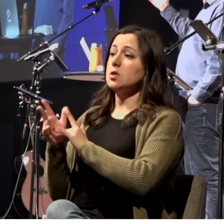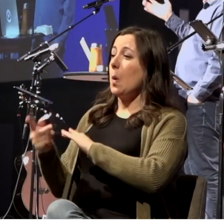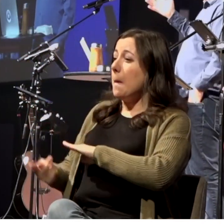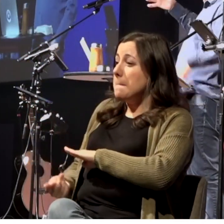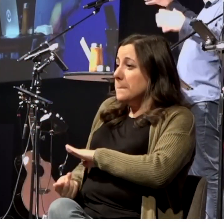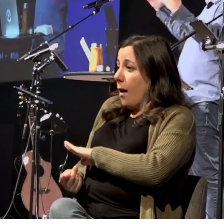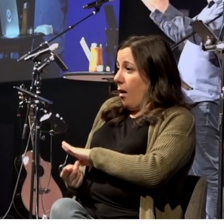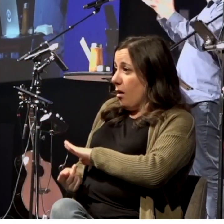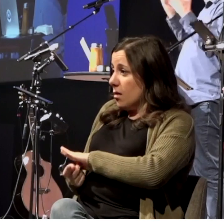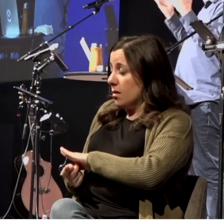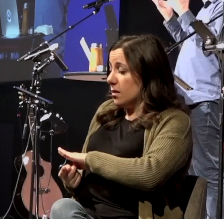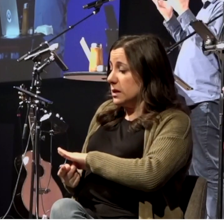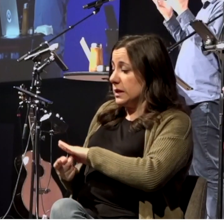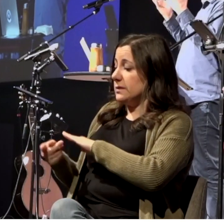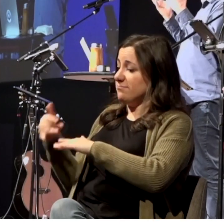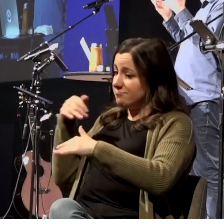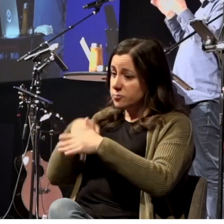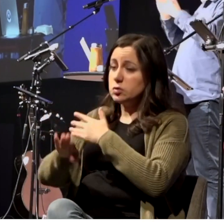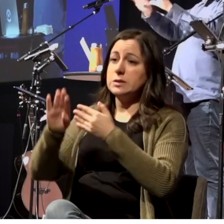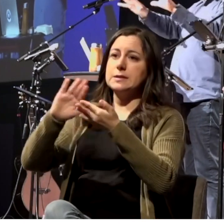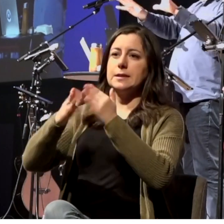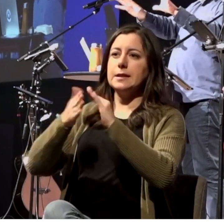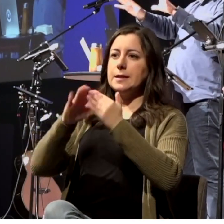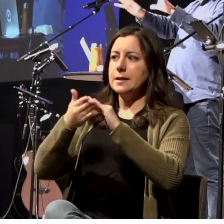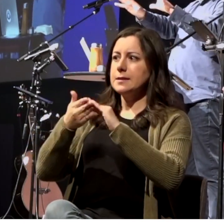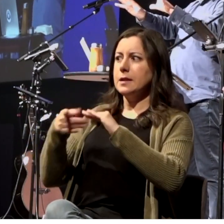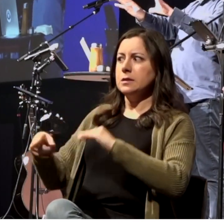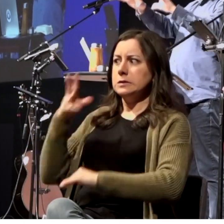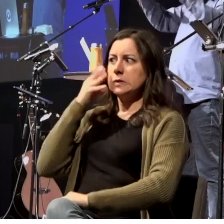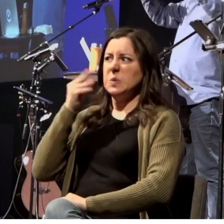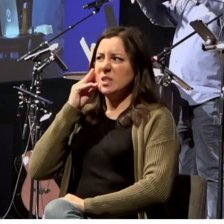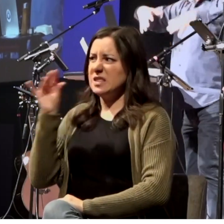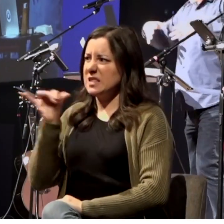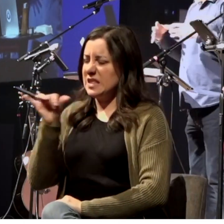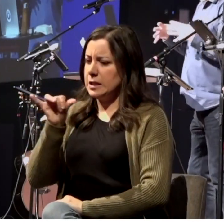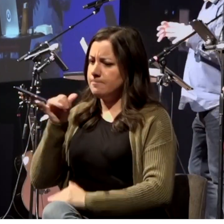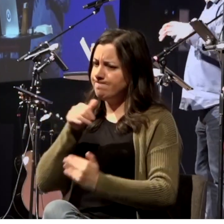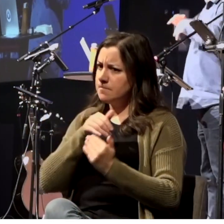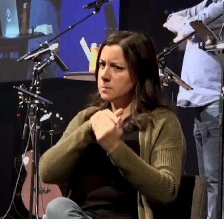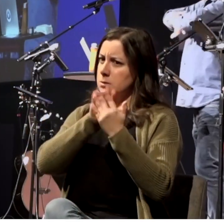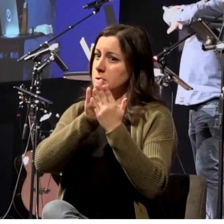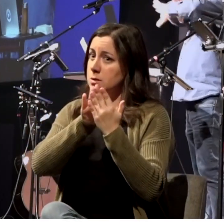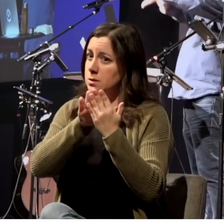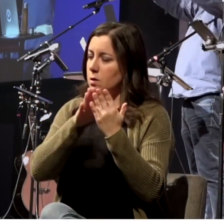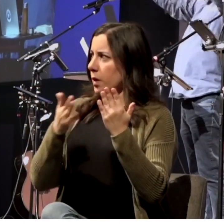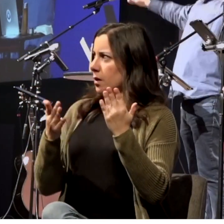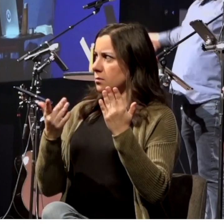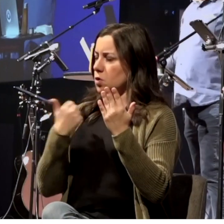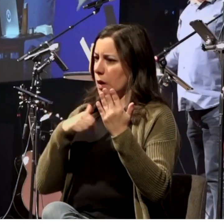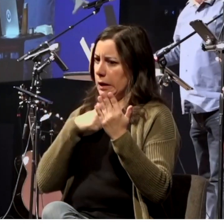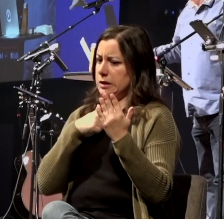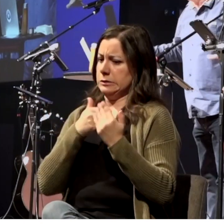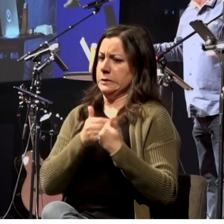this whole concept. It's like, am I going to isolate? Am I going to get in my Christian bubble and just isolate from the world?